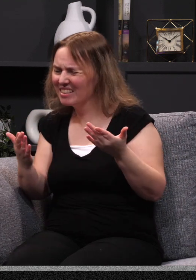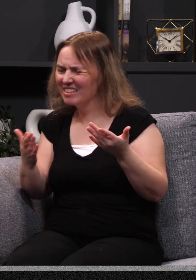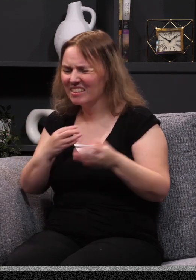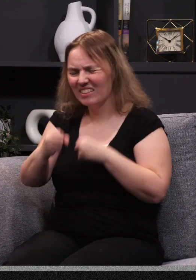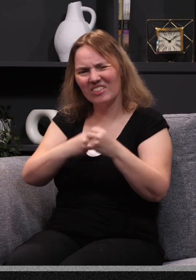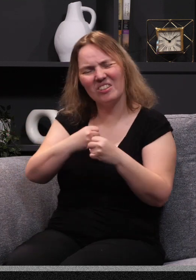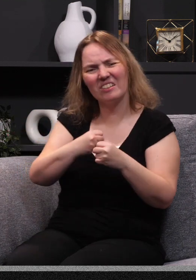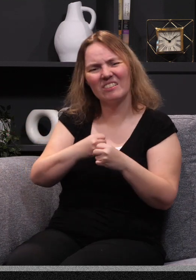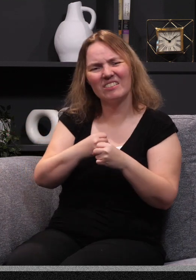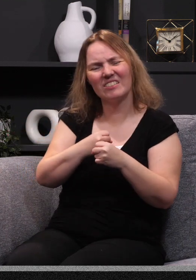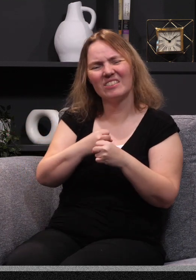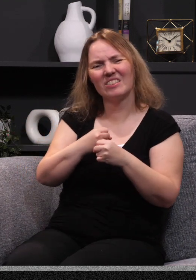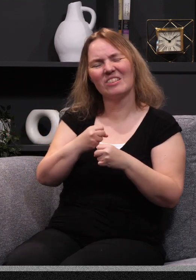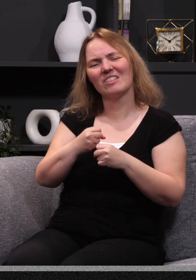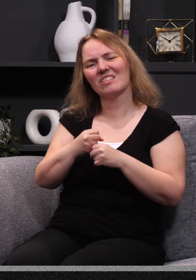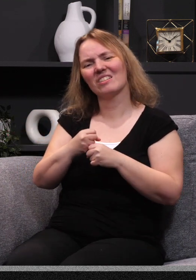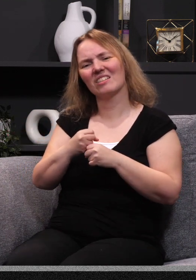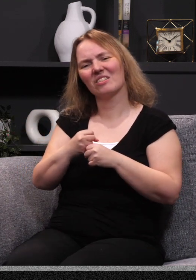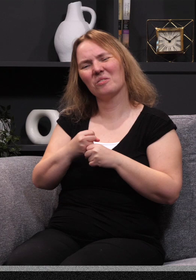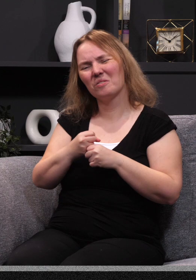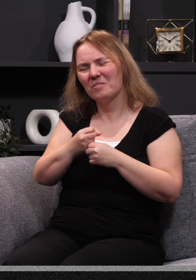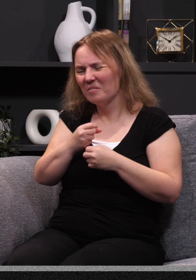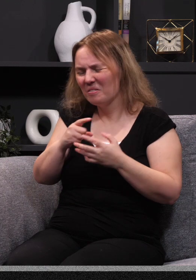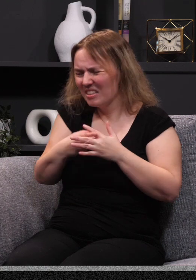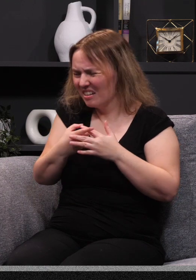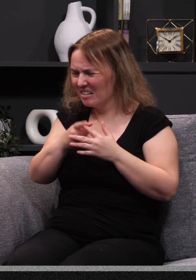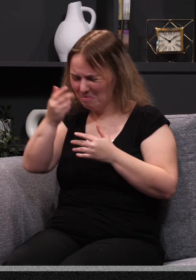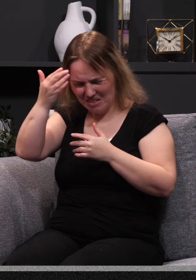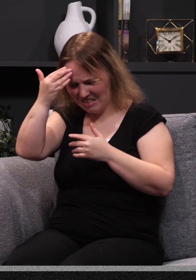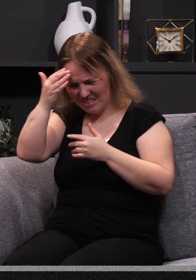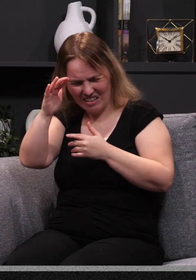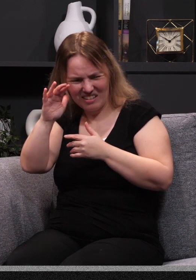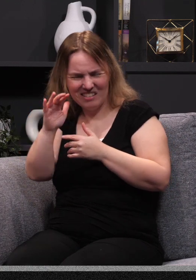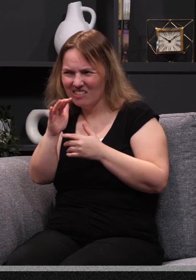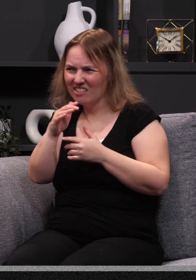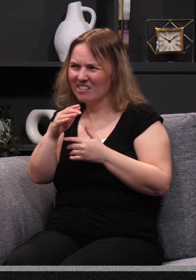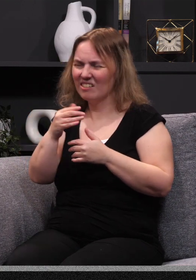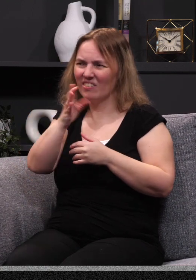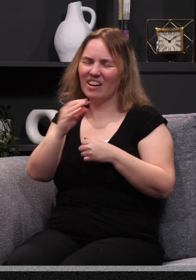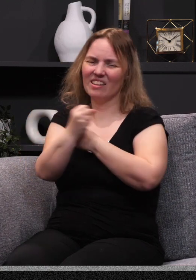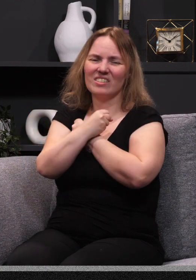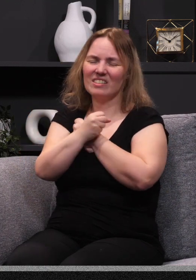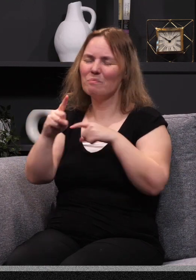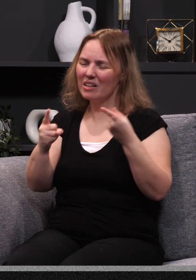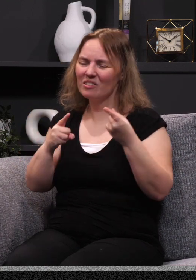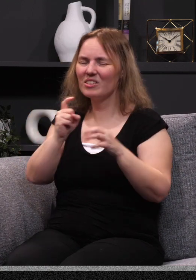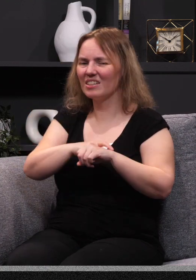let God down. We're not too sure if he really loves us. But you know what? Those are the very times that we need to most trust in his love.